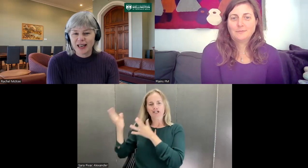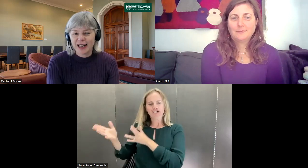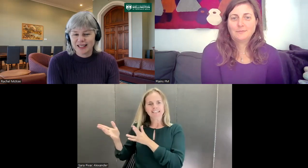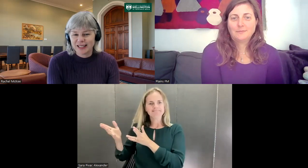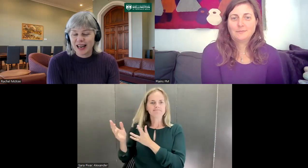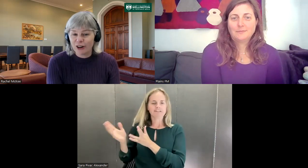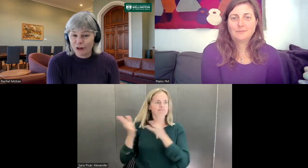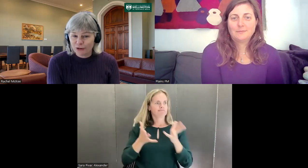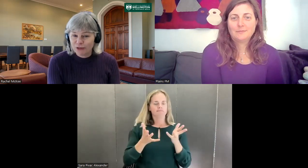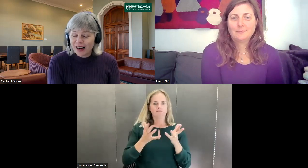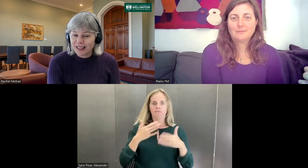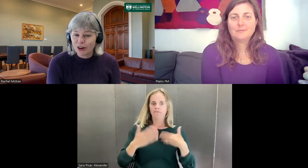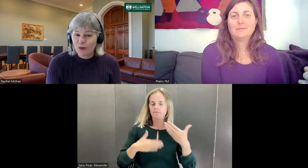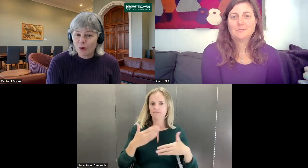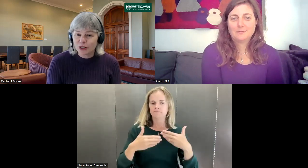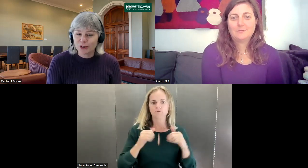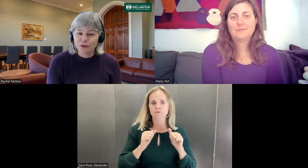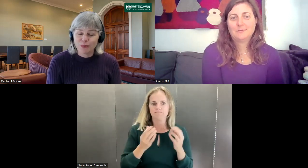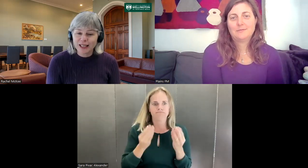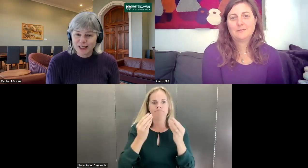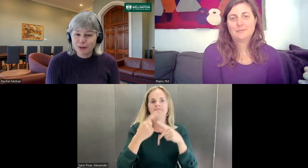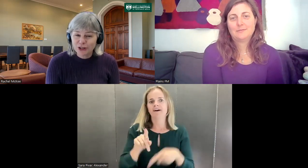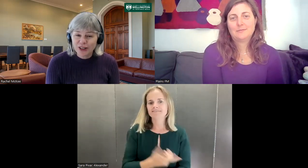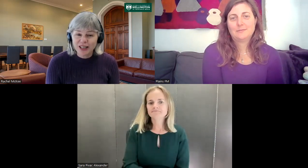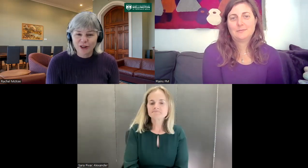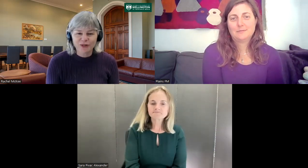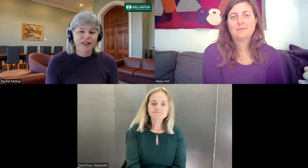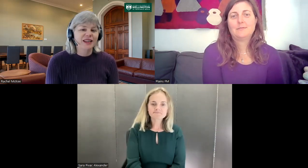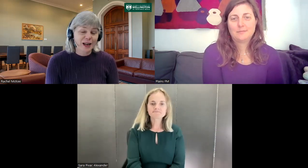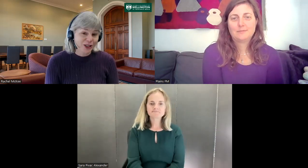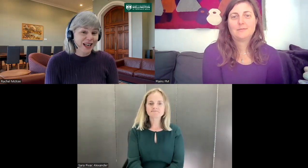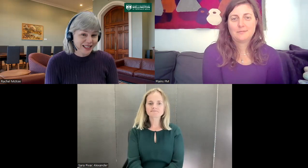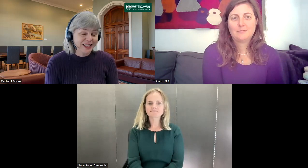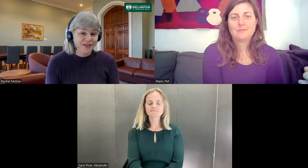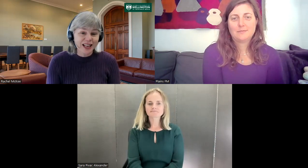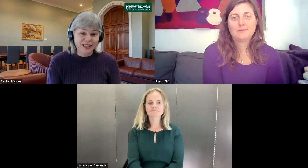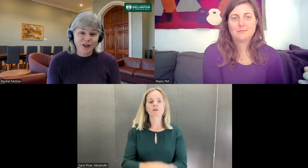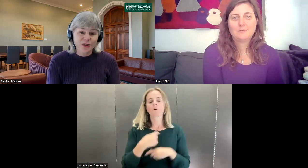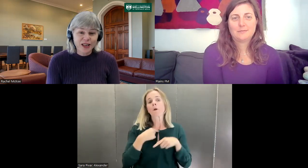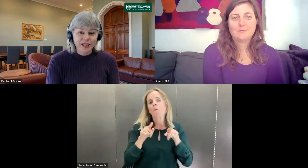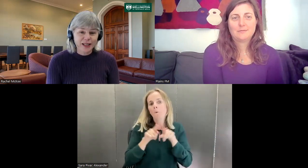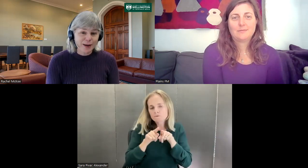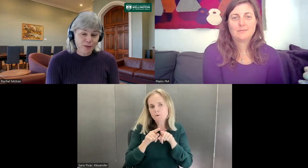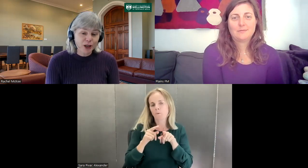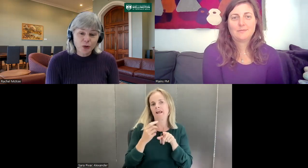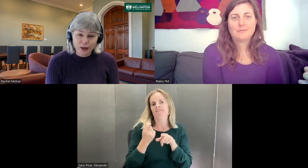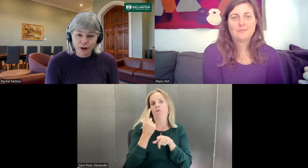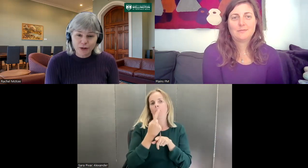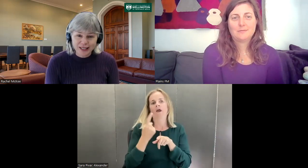classes are a lot of fun and a lot more sort of participatory than a lot of other language classes they've done. So they make pretty quick progress.